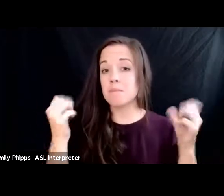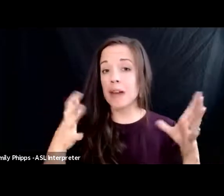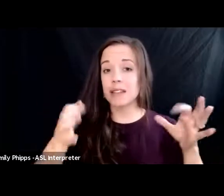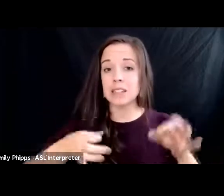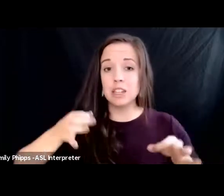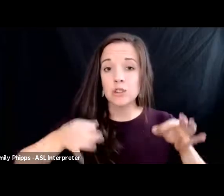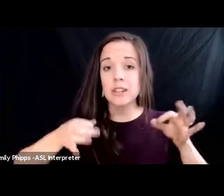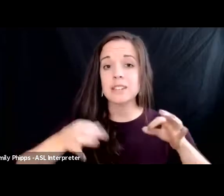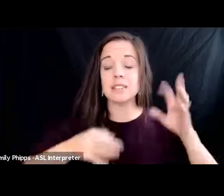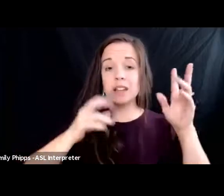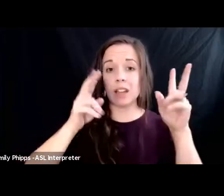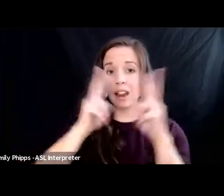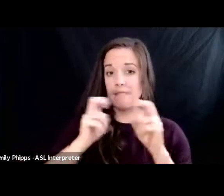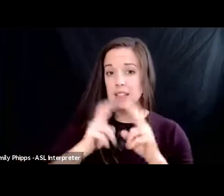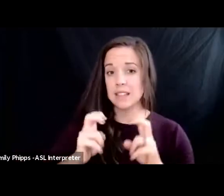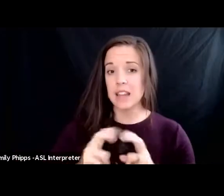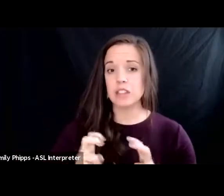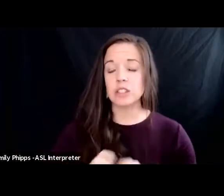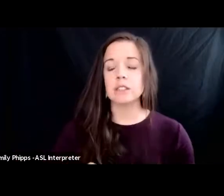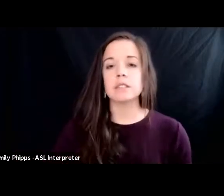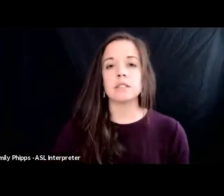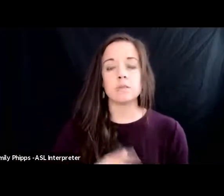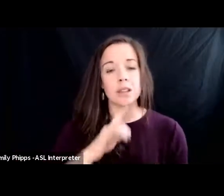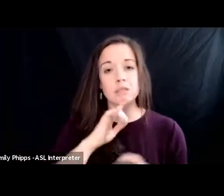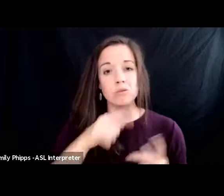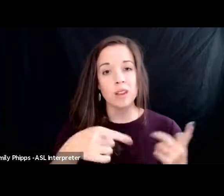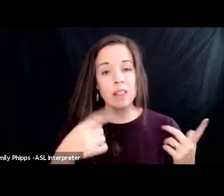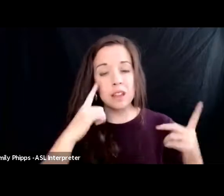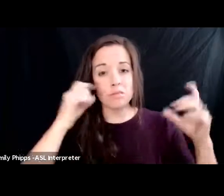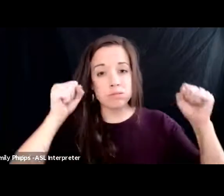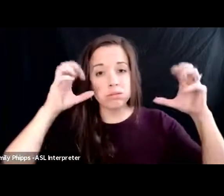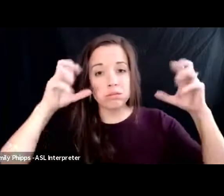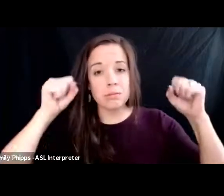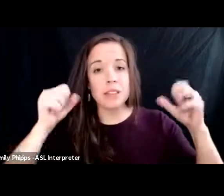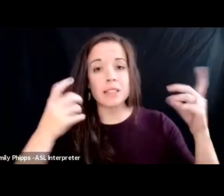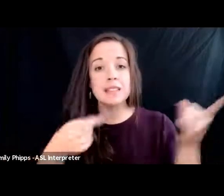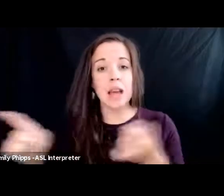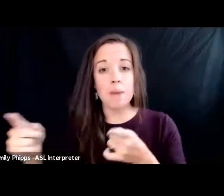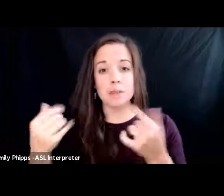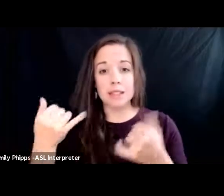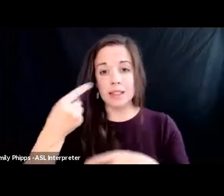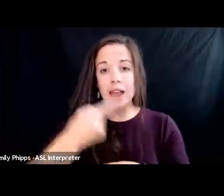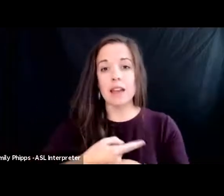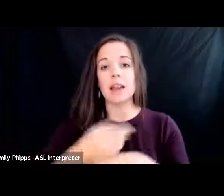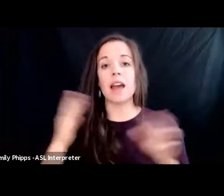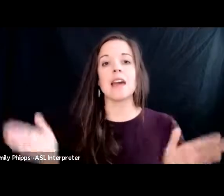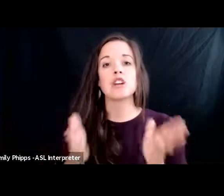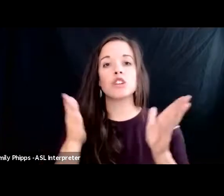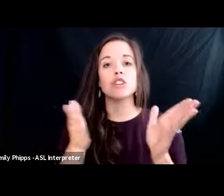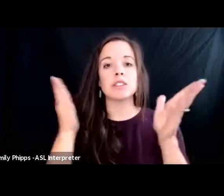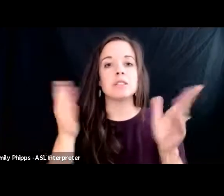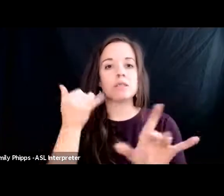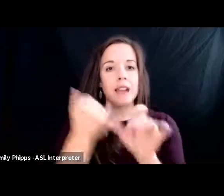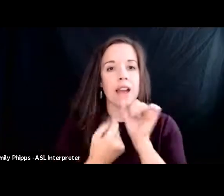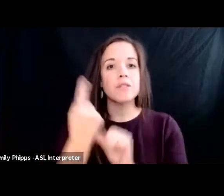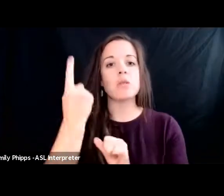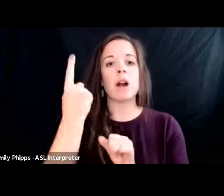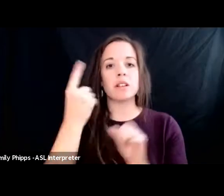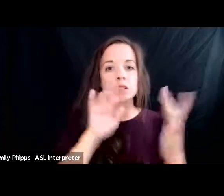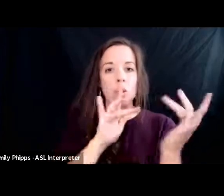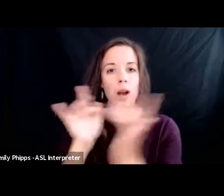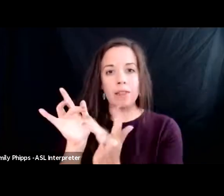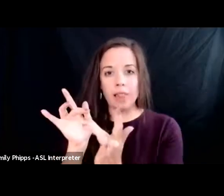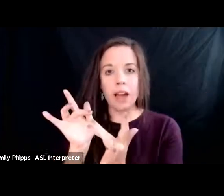investigations but it's pretty amazing that it's happening today and i encourage everybody to go online